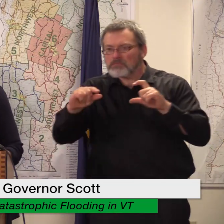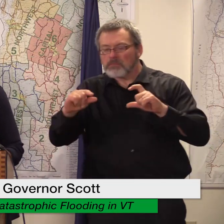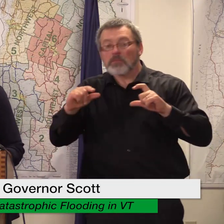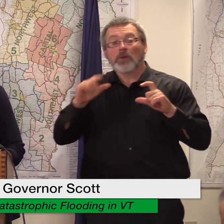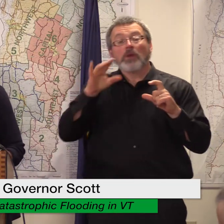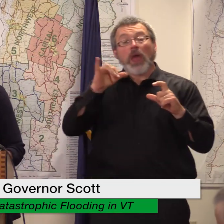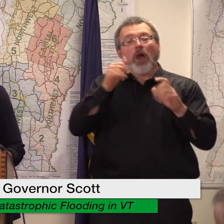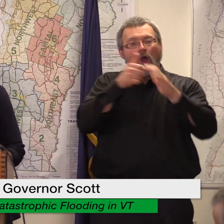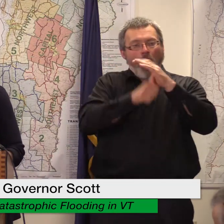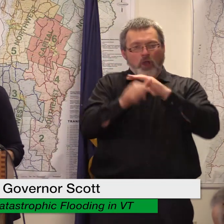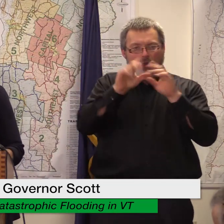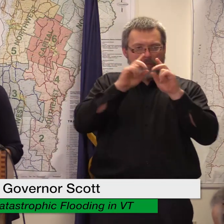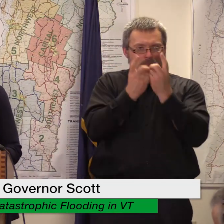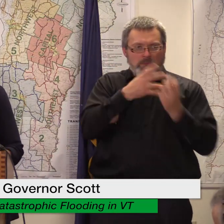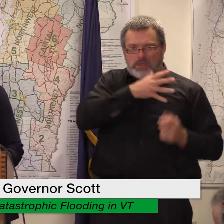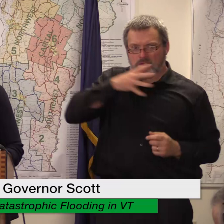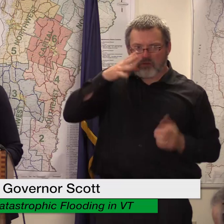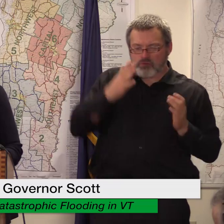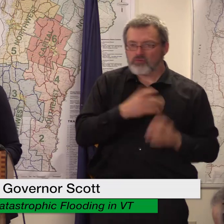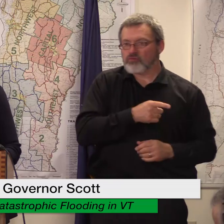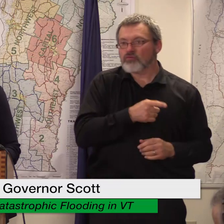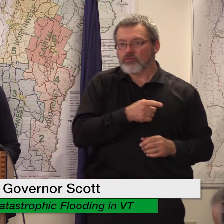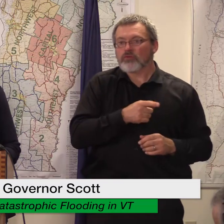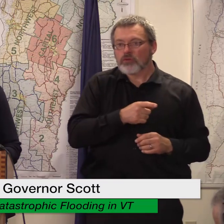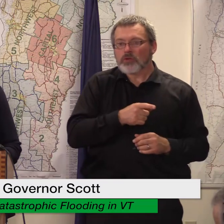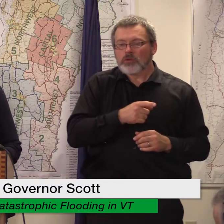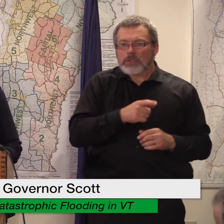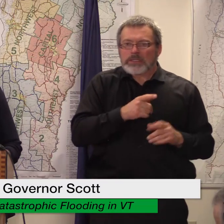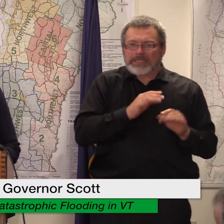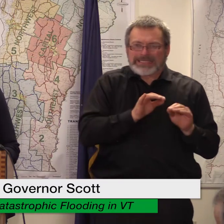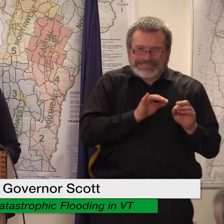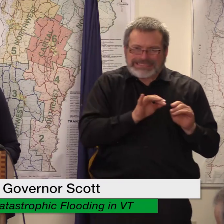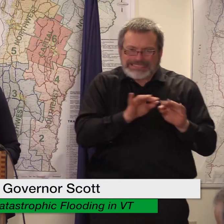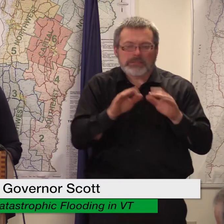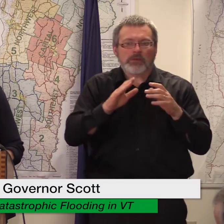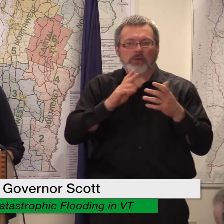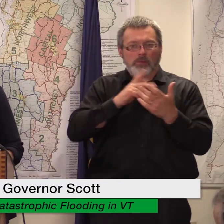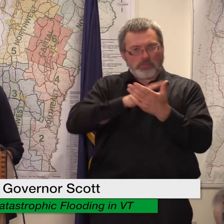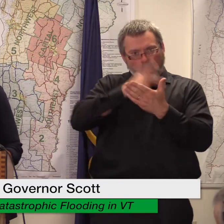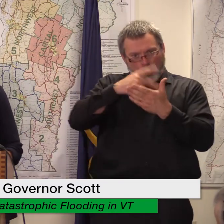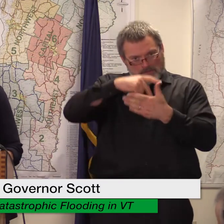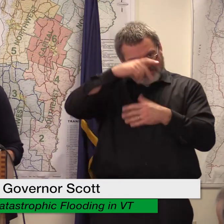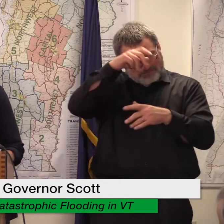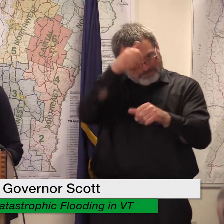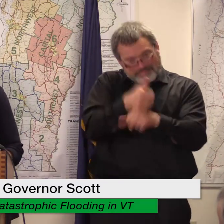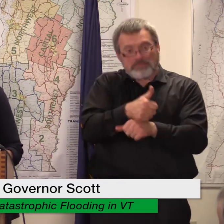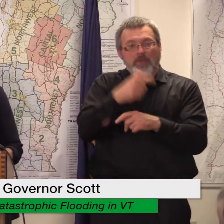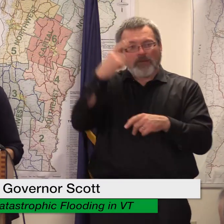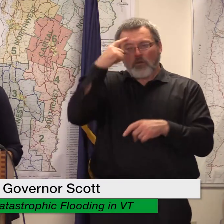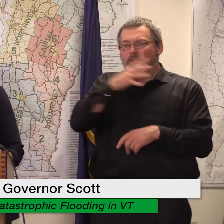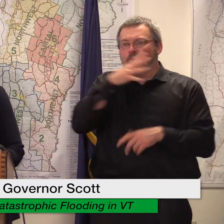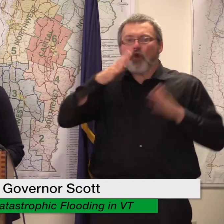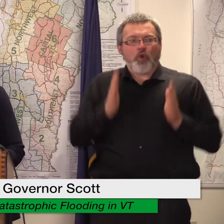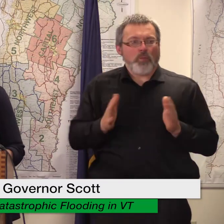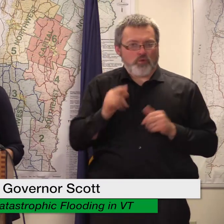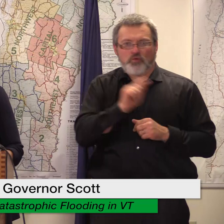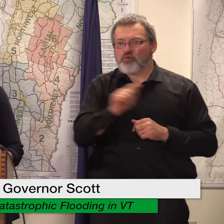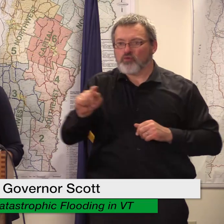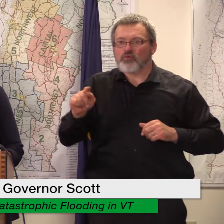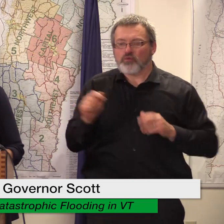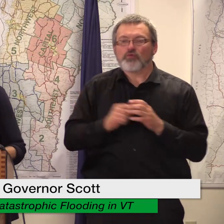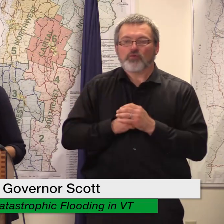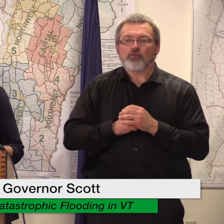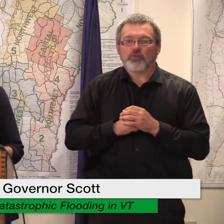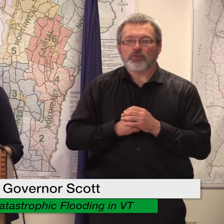on developing a program specifically for farms the physical losses as i said include physical space